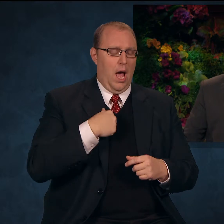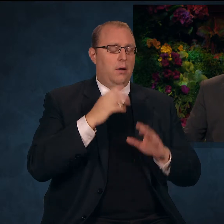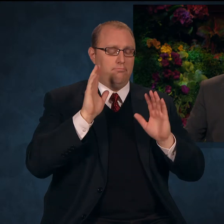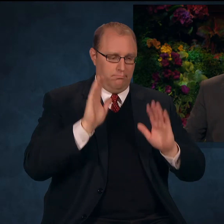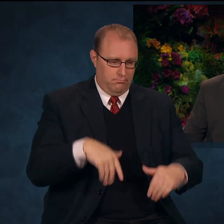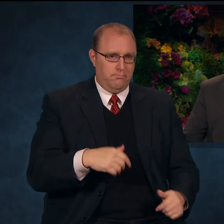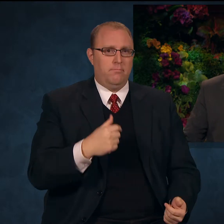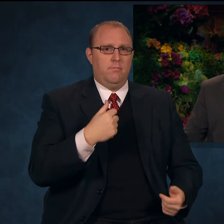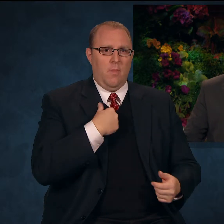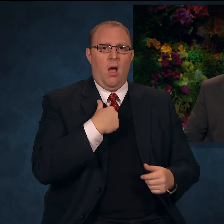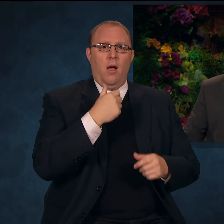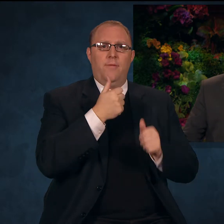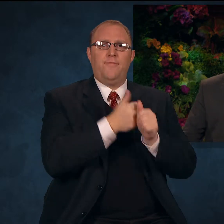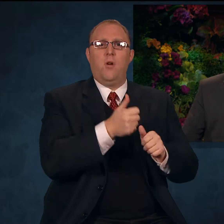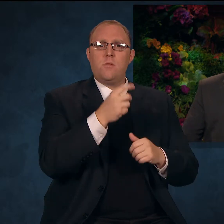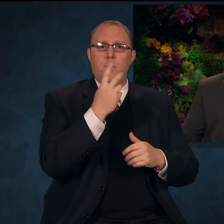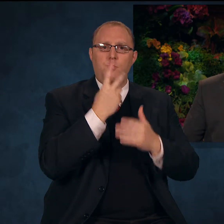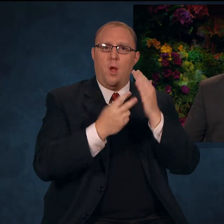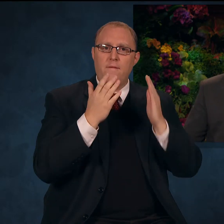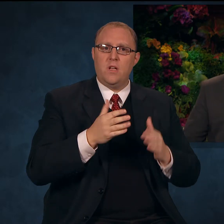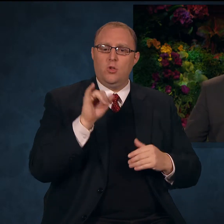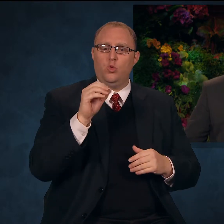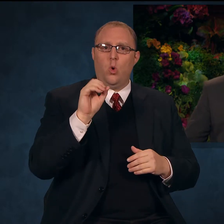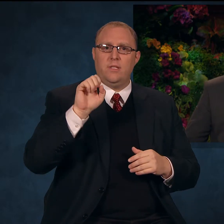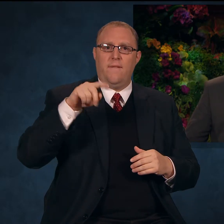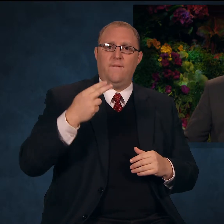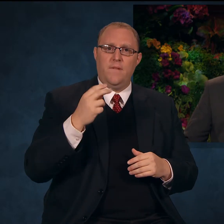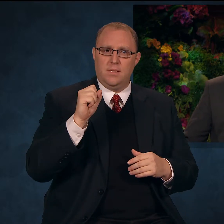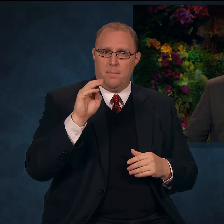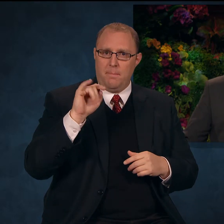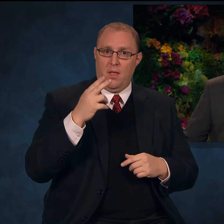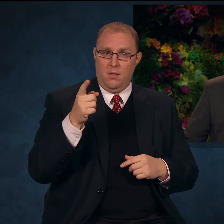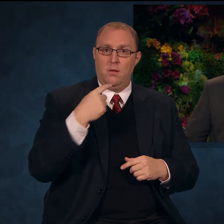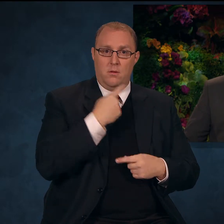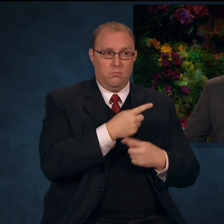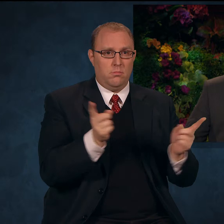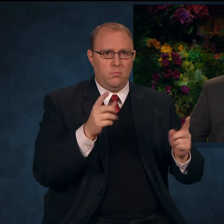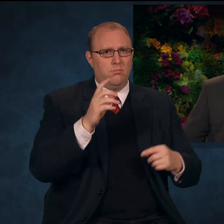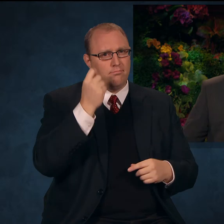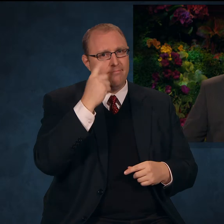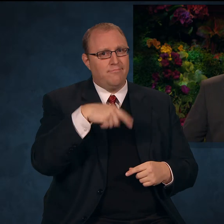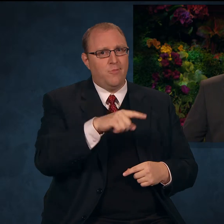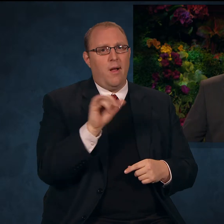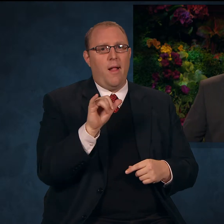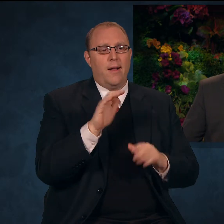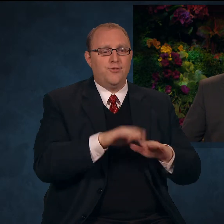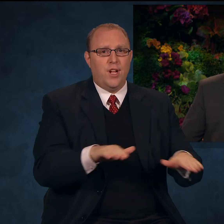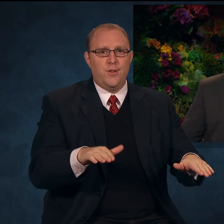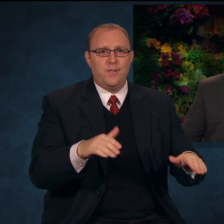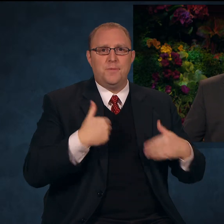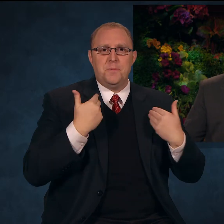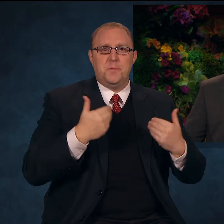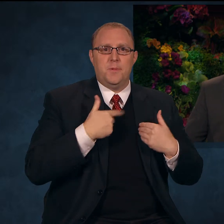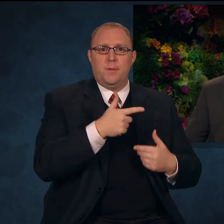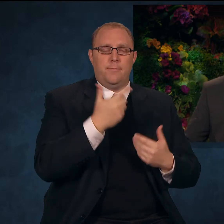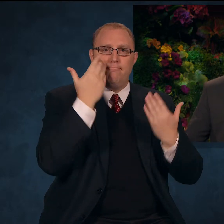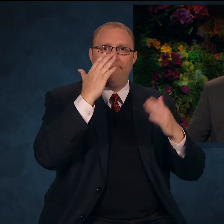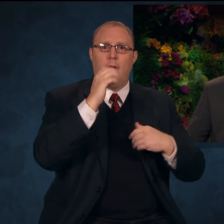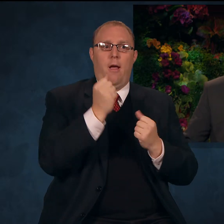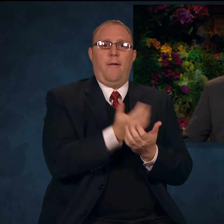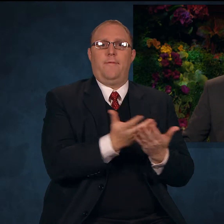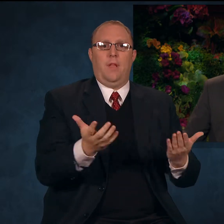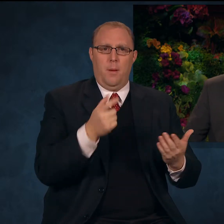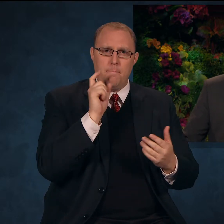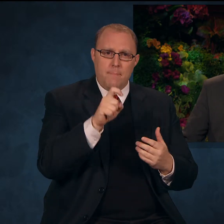a statement to the Prophet Joseph, Behold, you are little children, and you cannot bear all things now. You must grow in